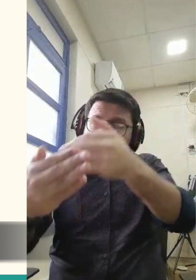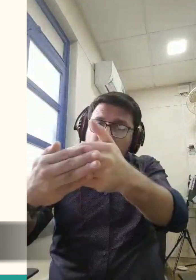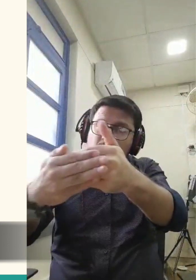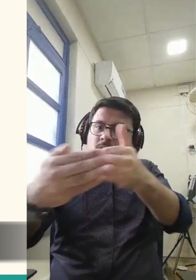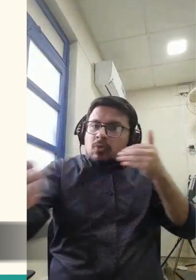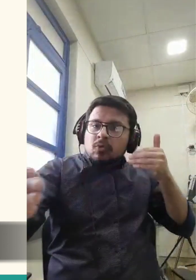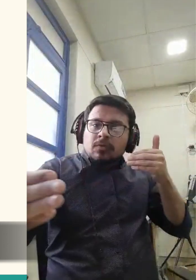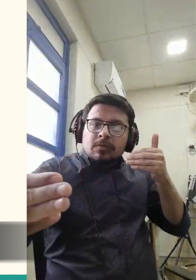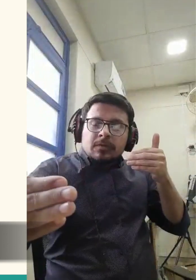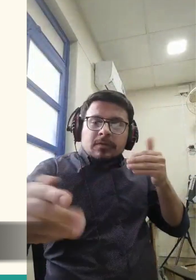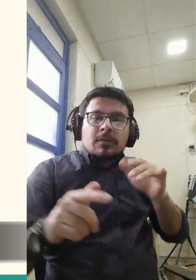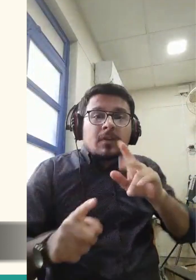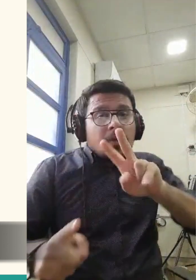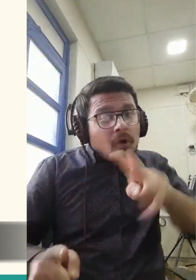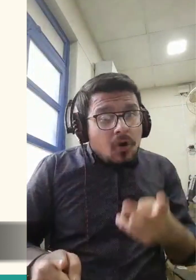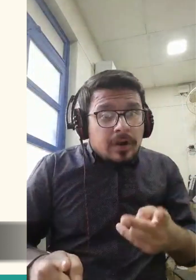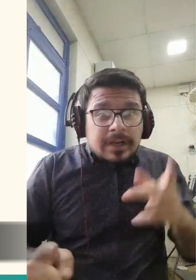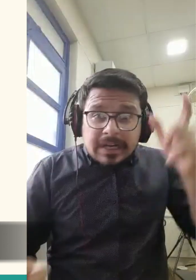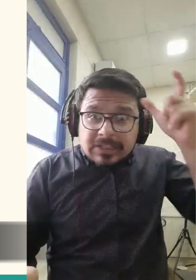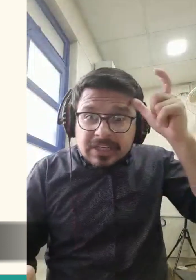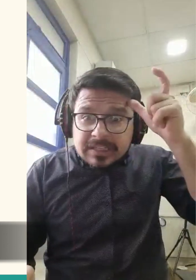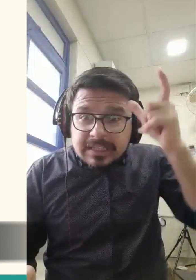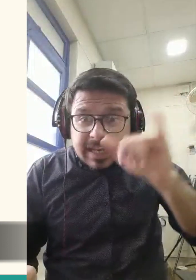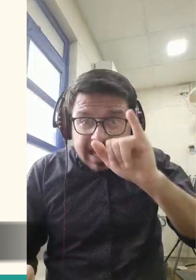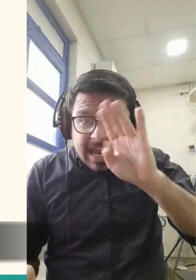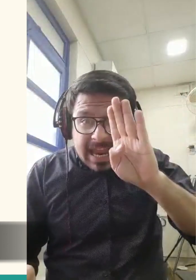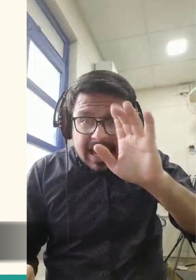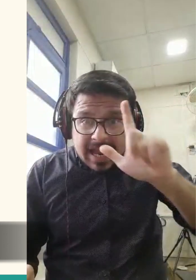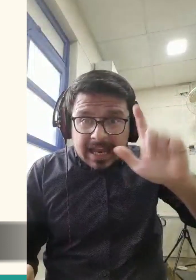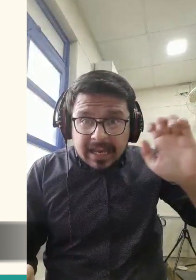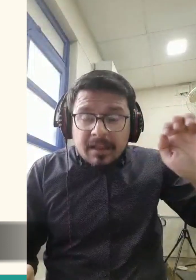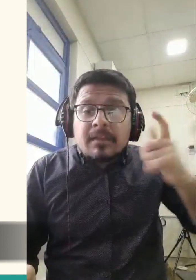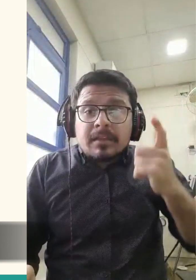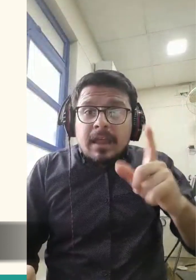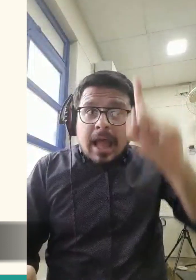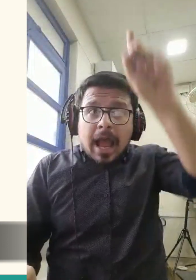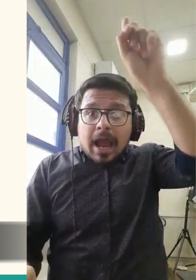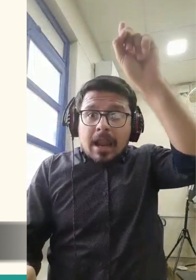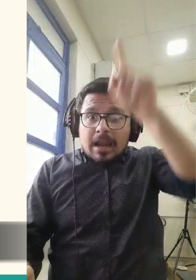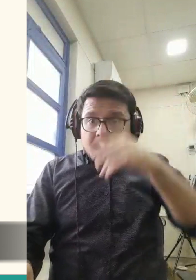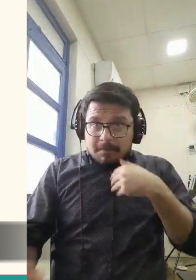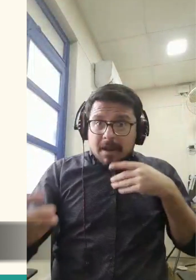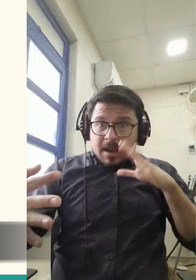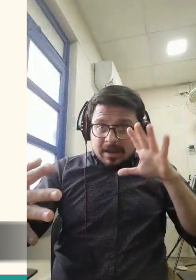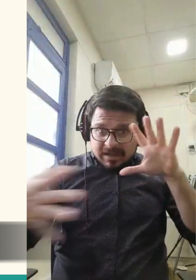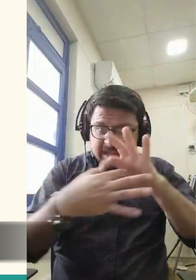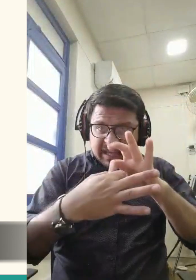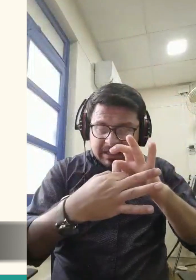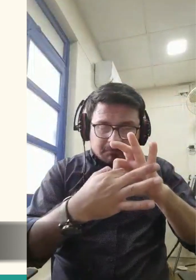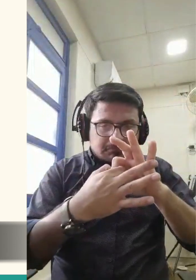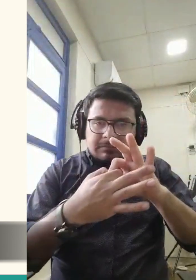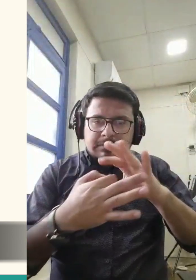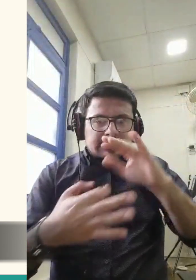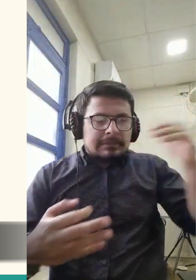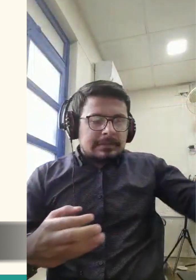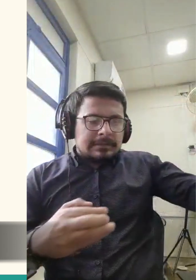Iblis was given free reign to lead whoever would follow him astray.